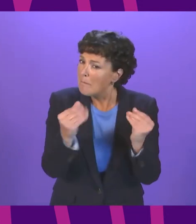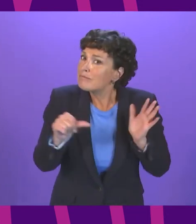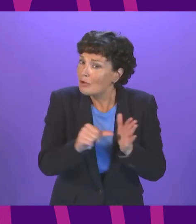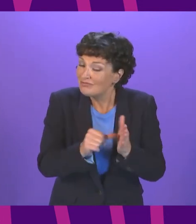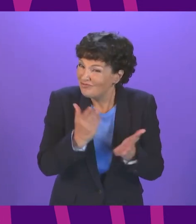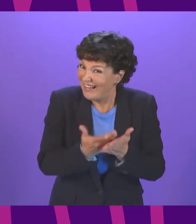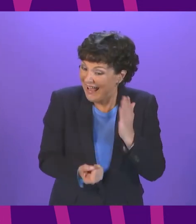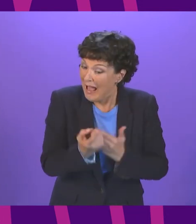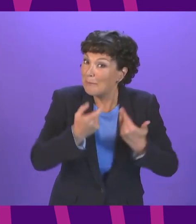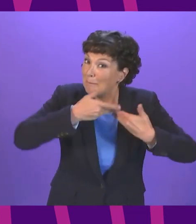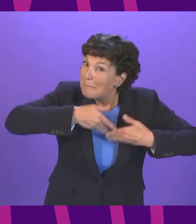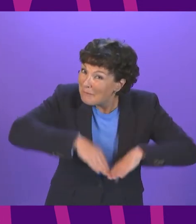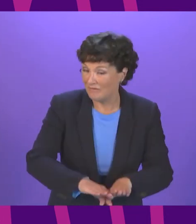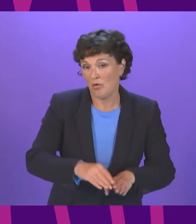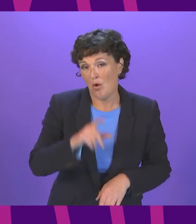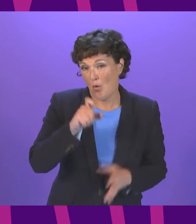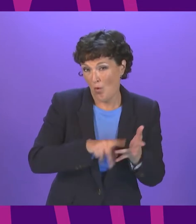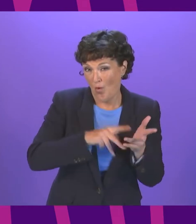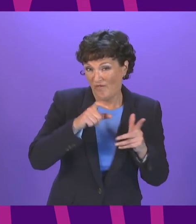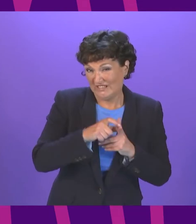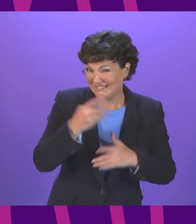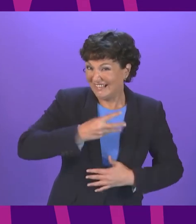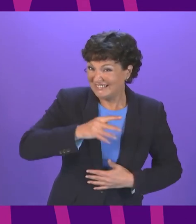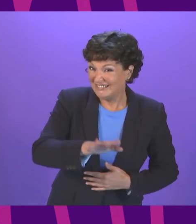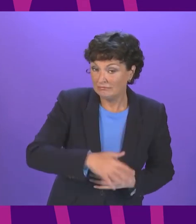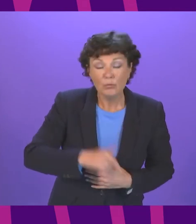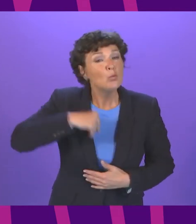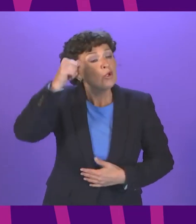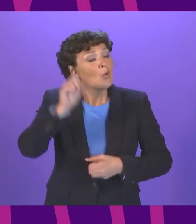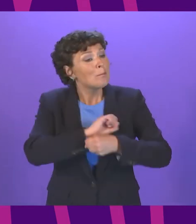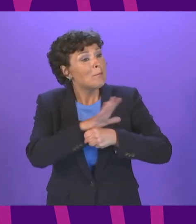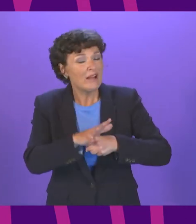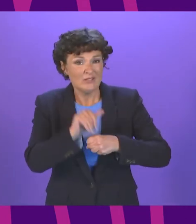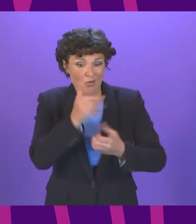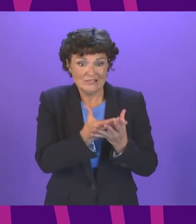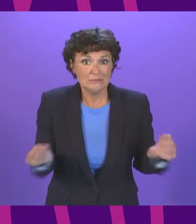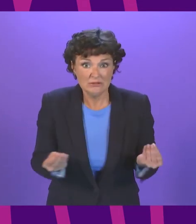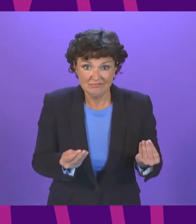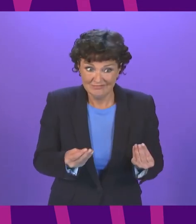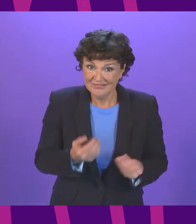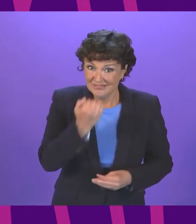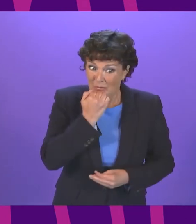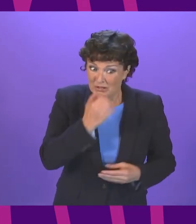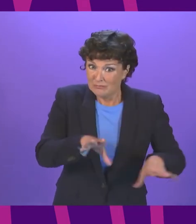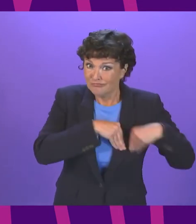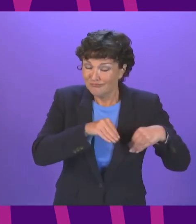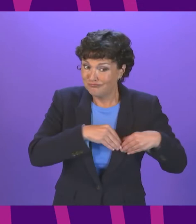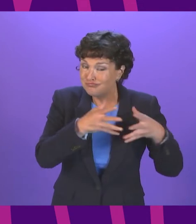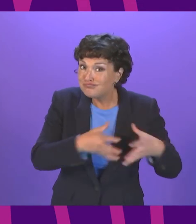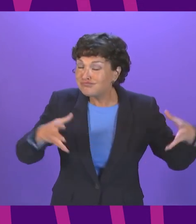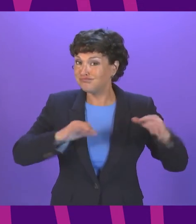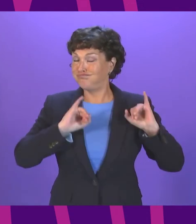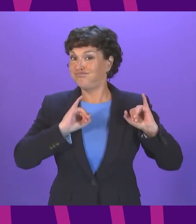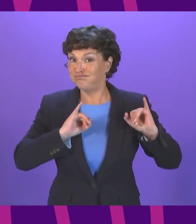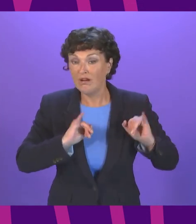-19. Now we're all aware the pandemic has not gone away. Cases are at record levels. The vaccine is working but the